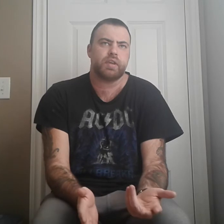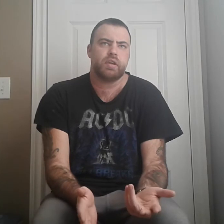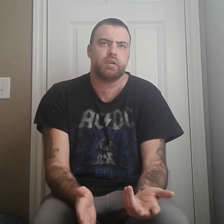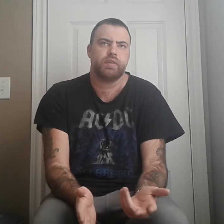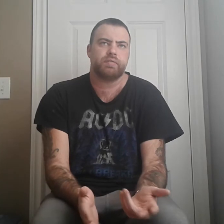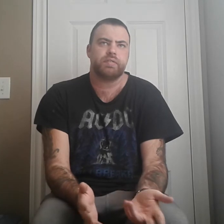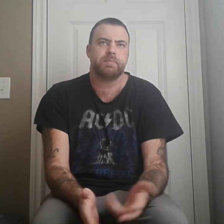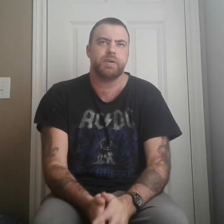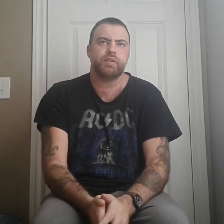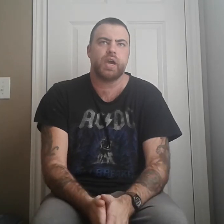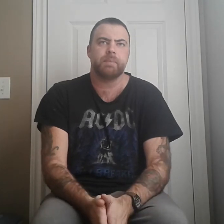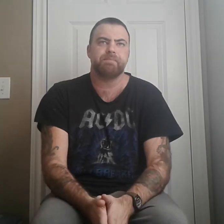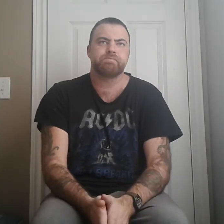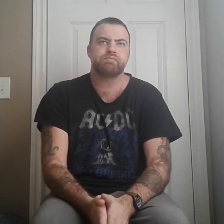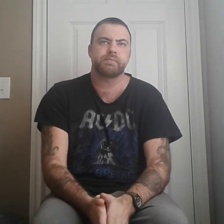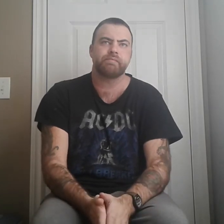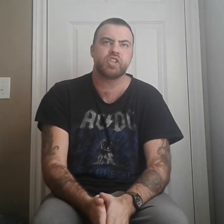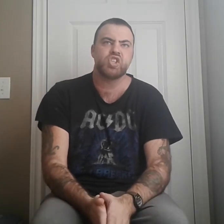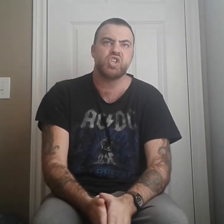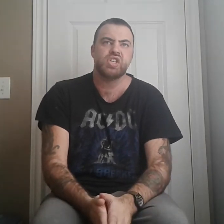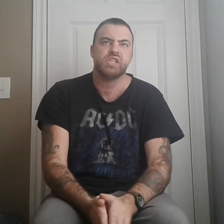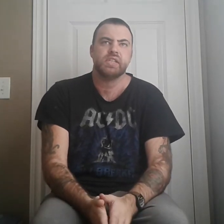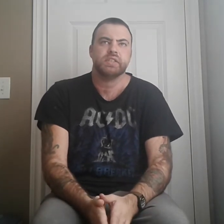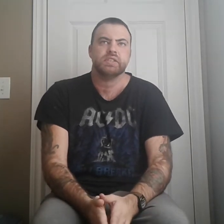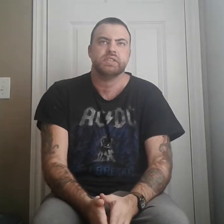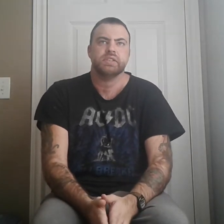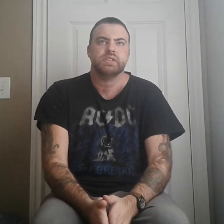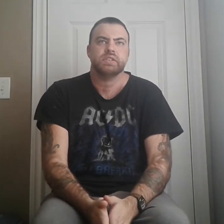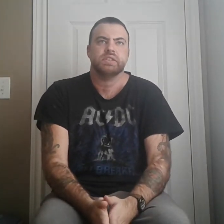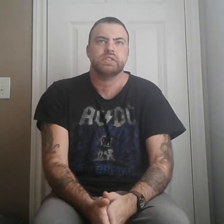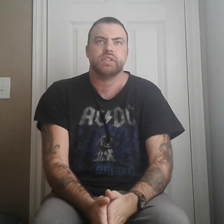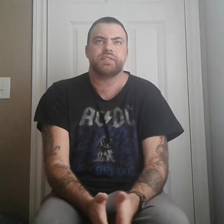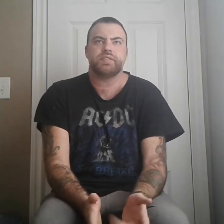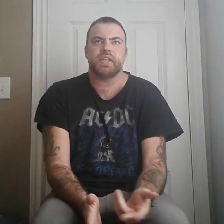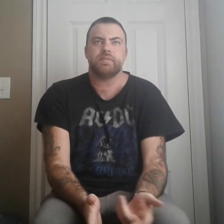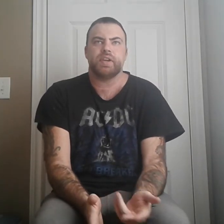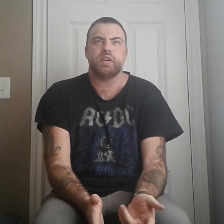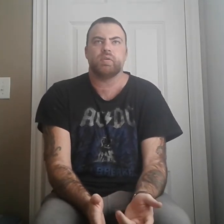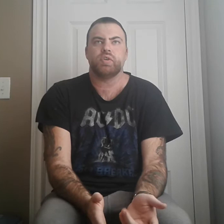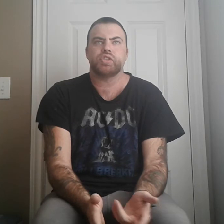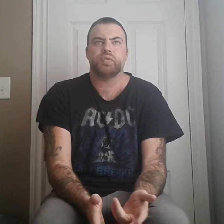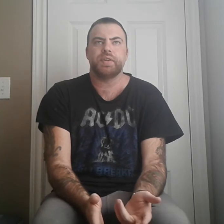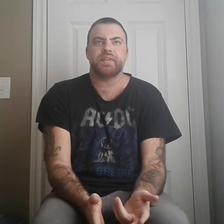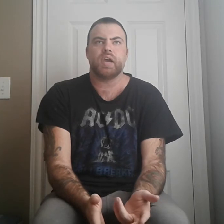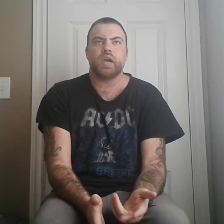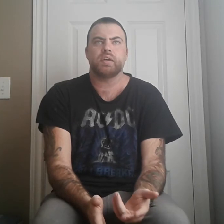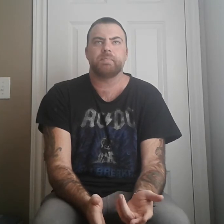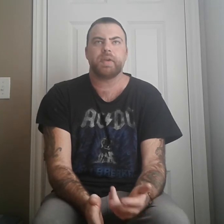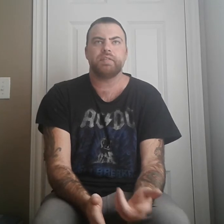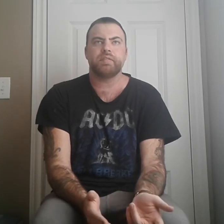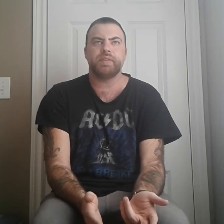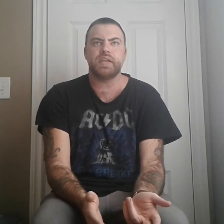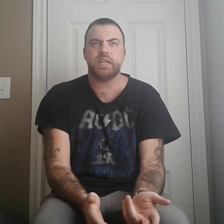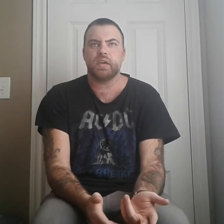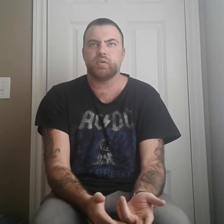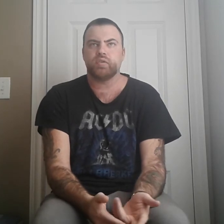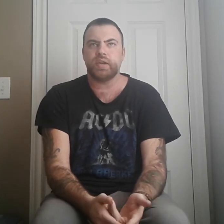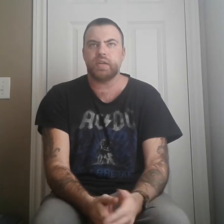here, this was about Stephen, which was a Pennsylvania radio